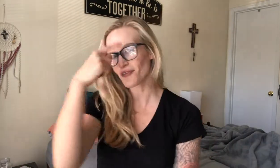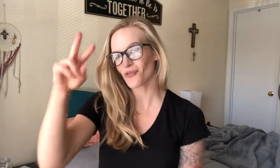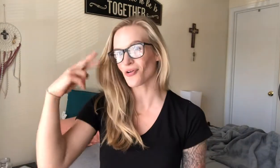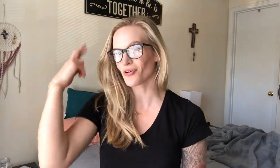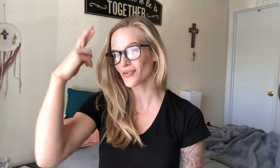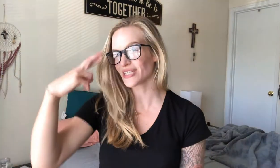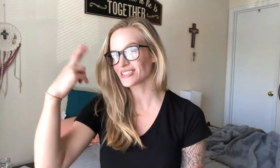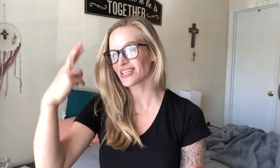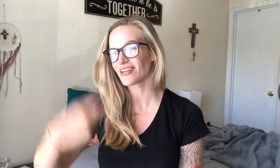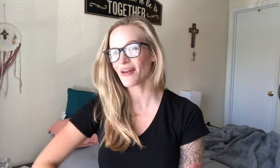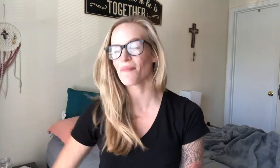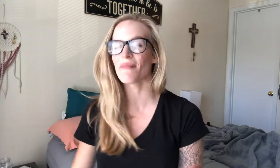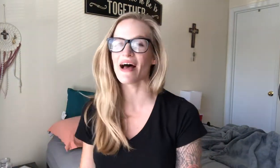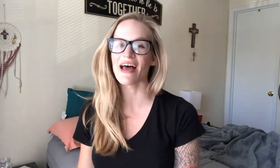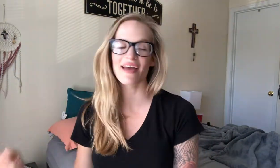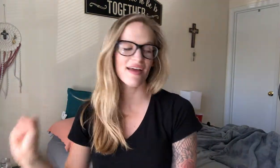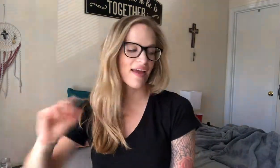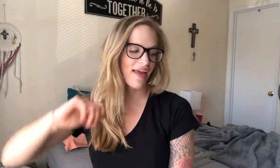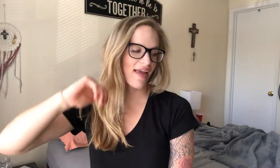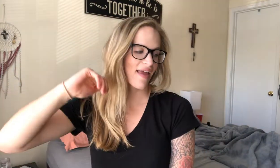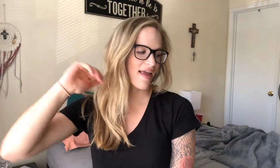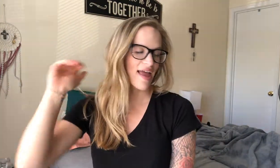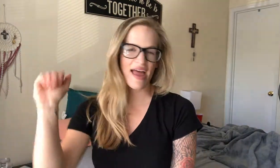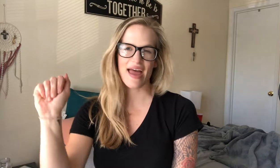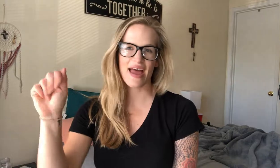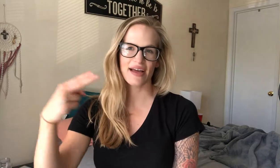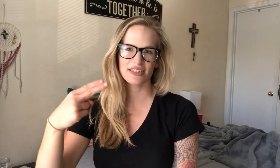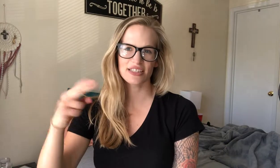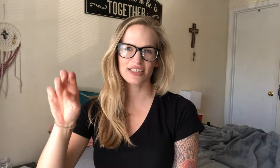for a reason by ashes.